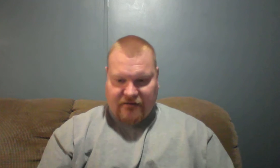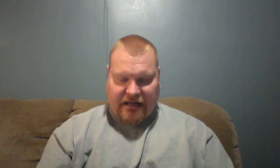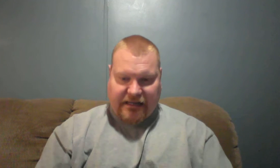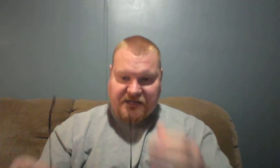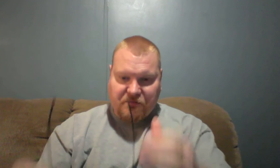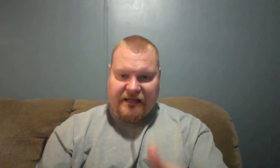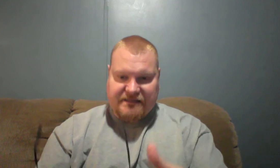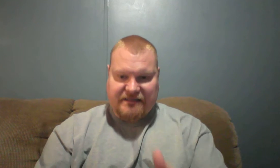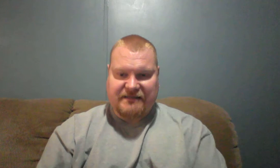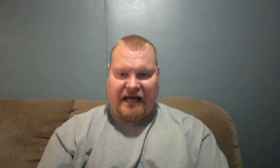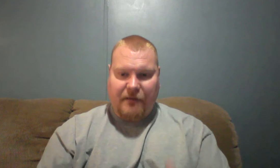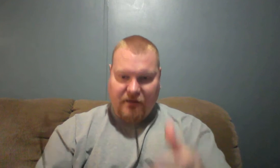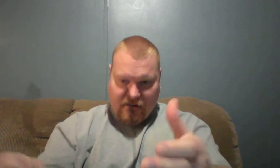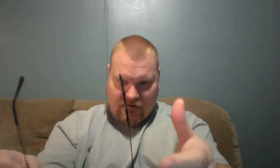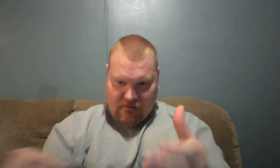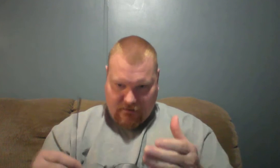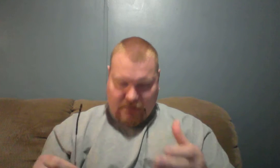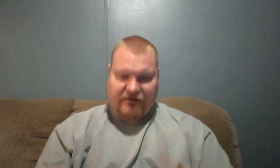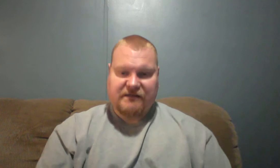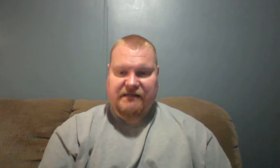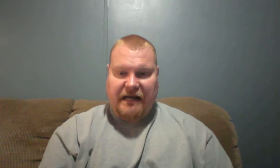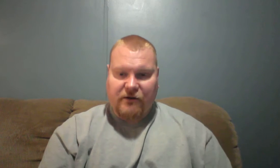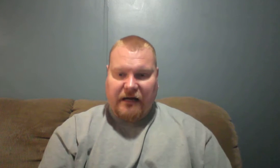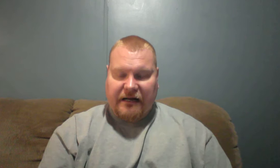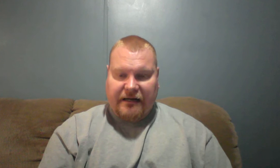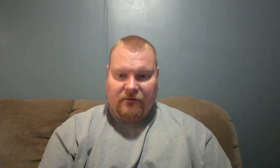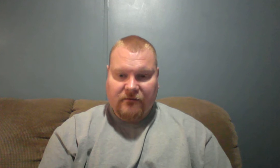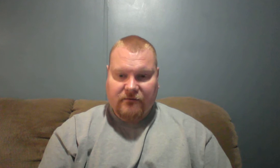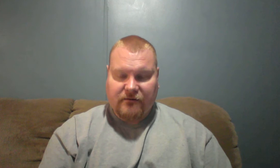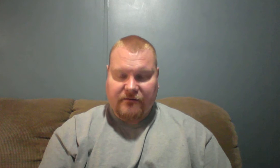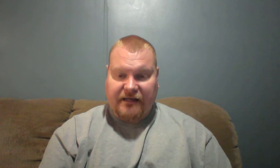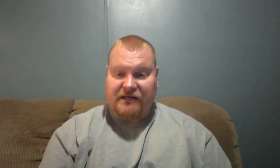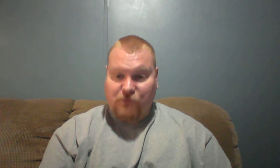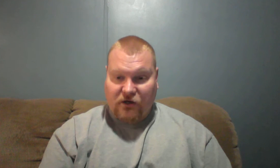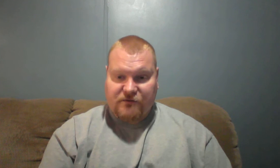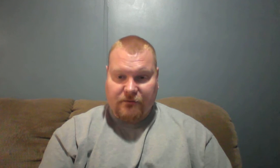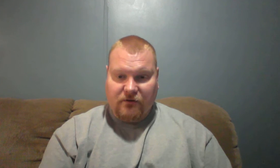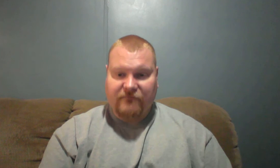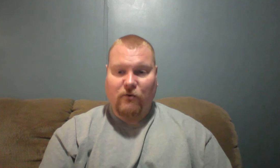like He's blessed this time of us together right now. I think His word has been put forth